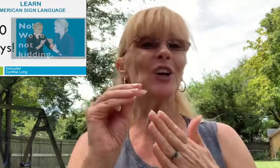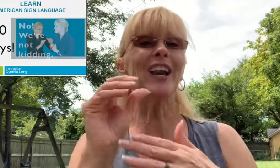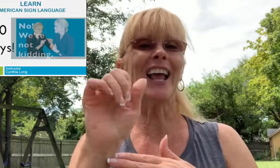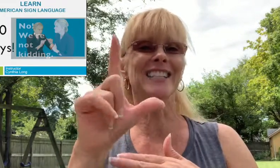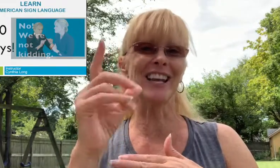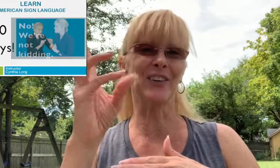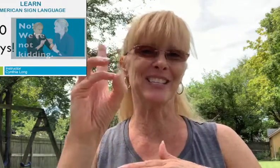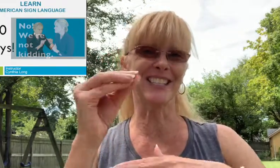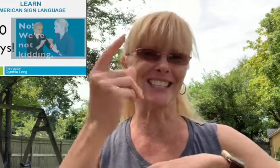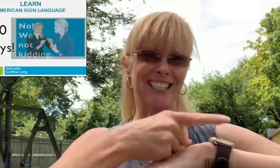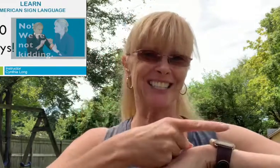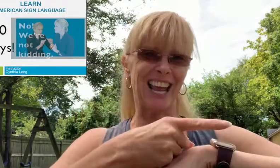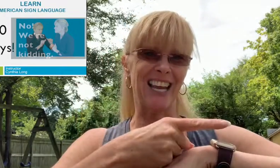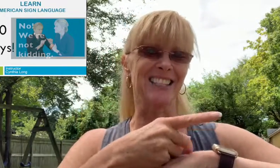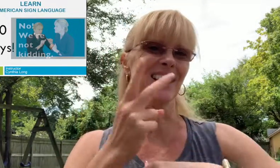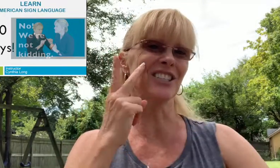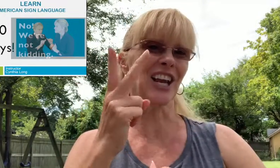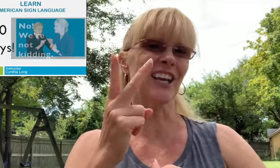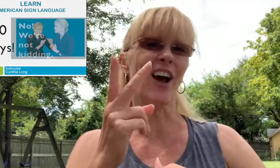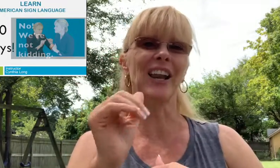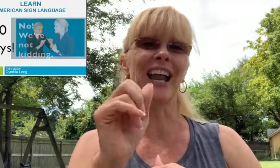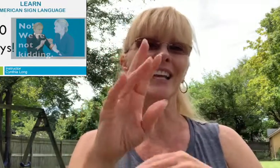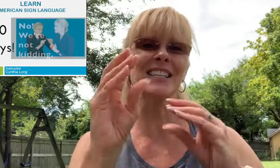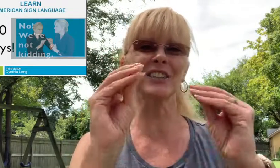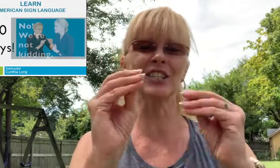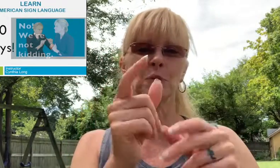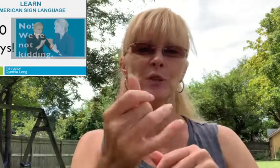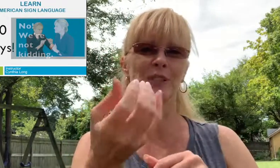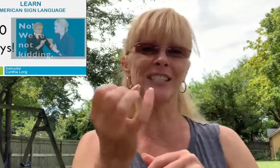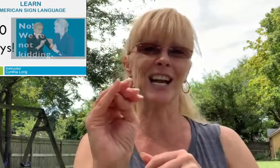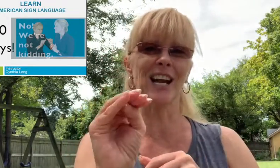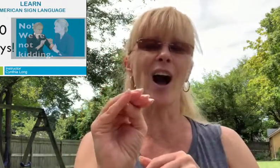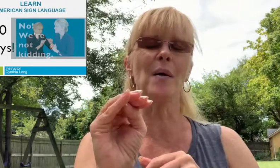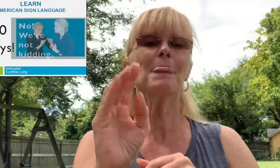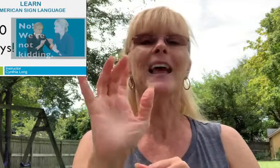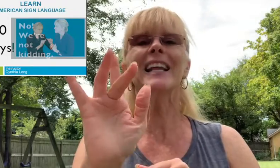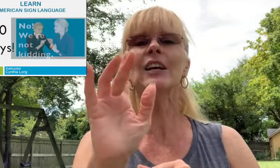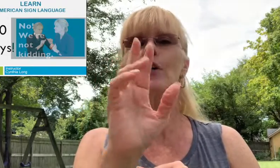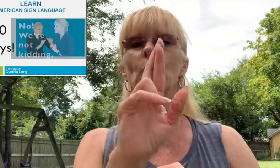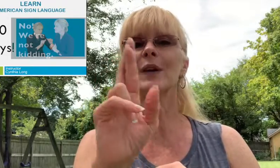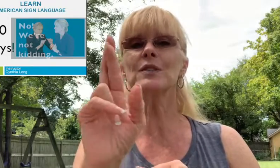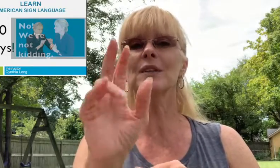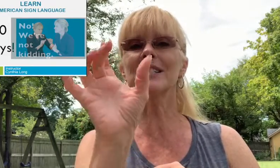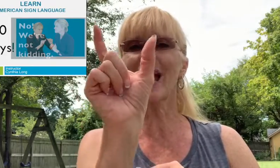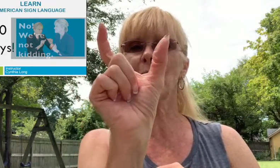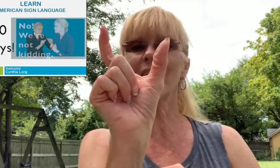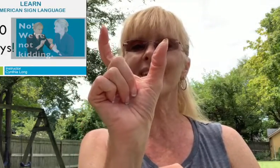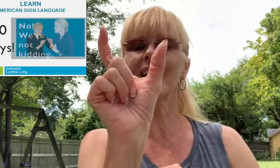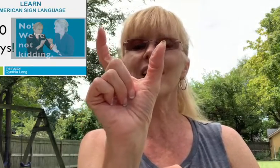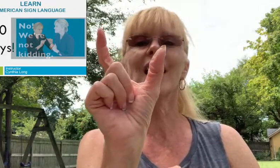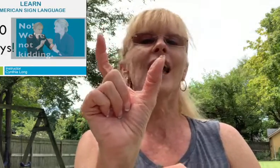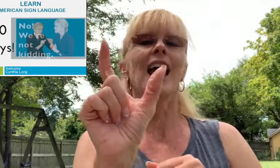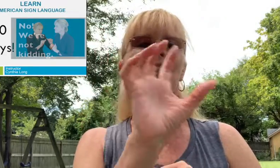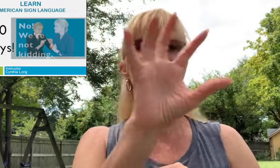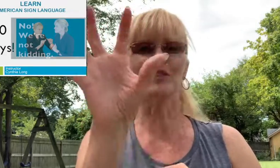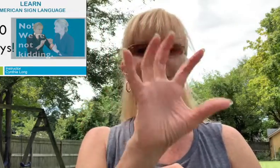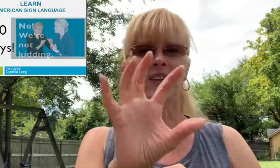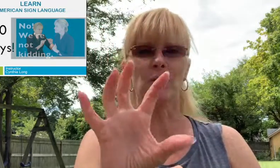ASL in 60 Days. Check it out at aslteachingresources.com. Click on the resource tab right there and then you'll see different